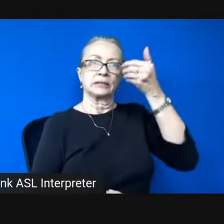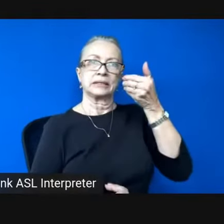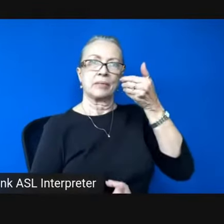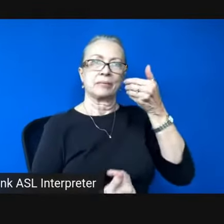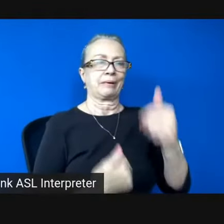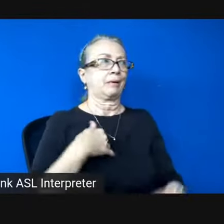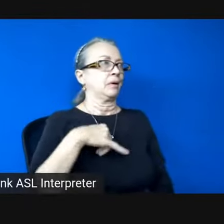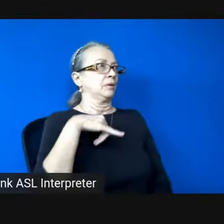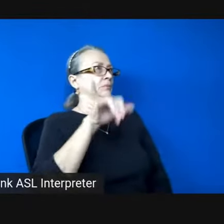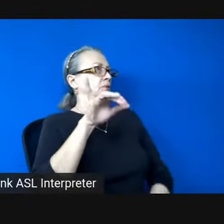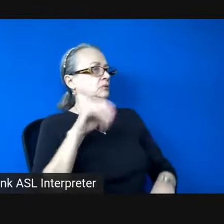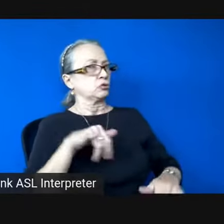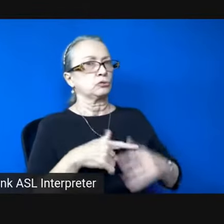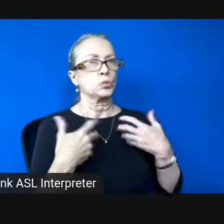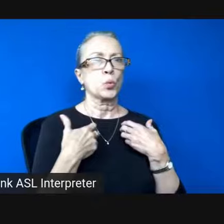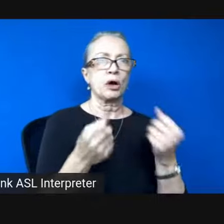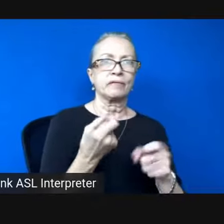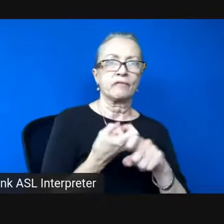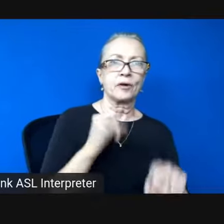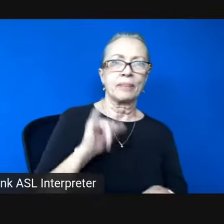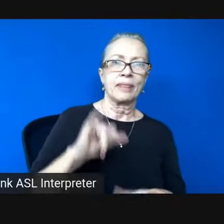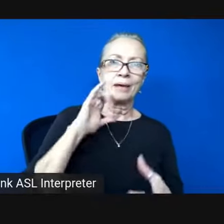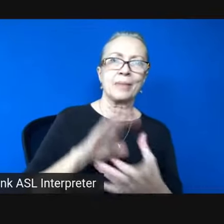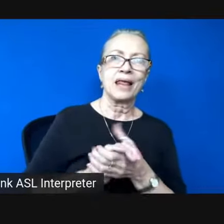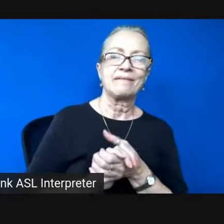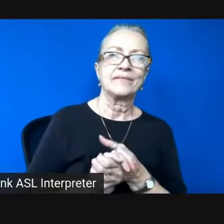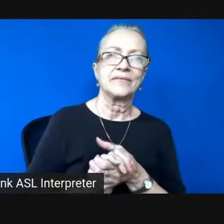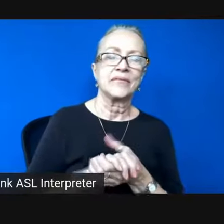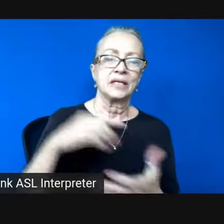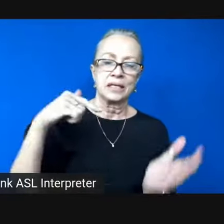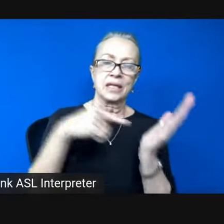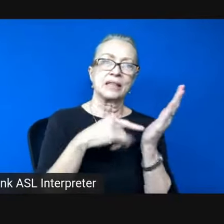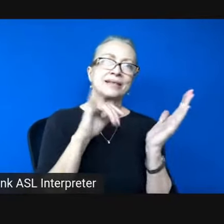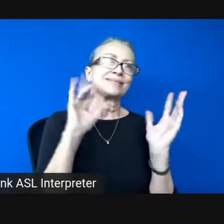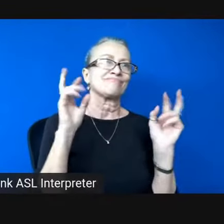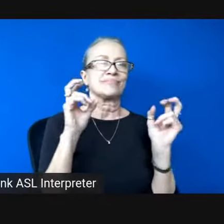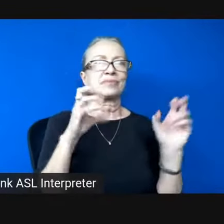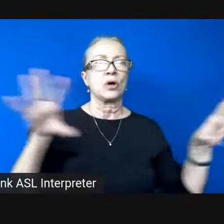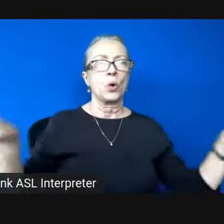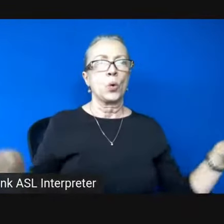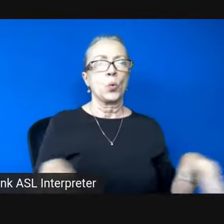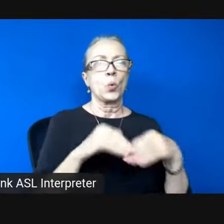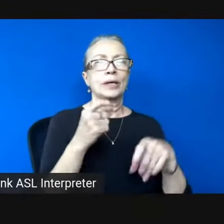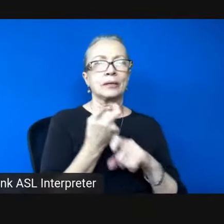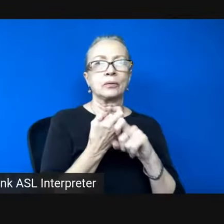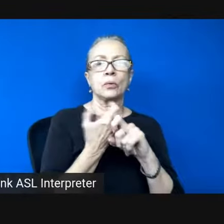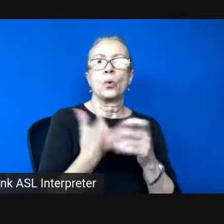belief so this poem is a wedding or what we unlearned from Descartes